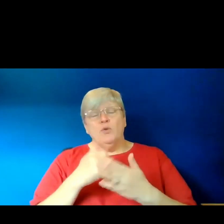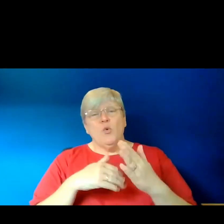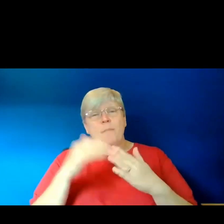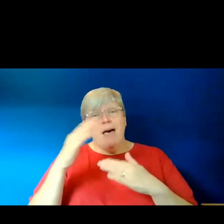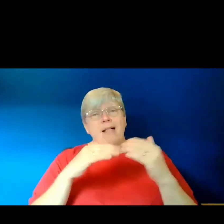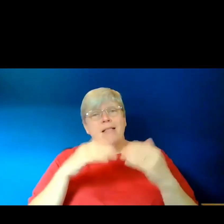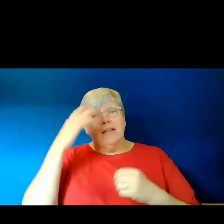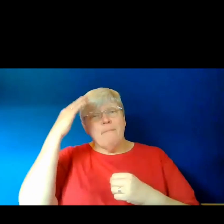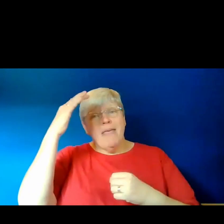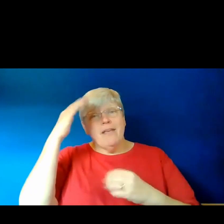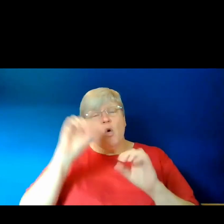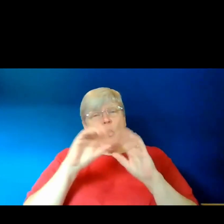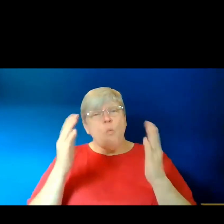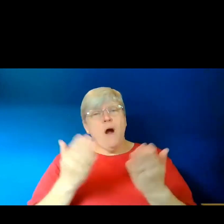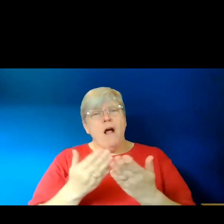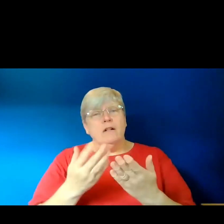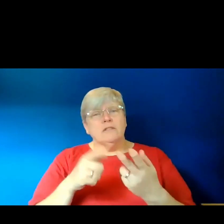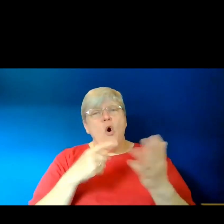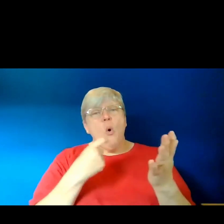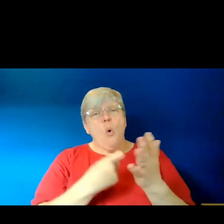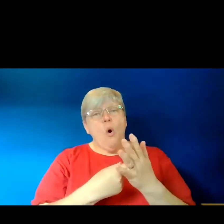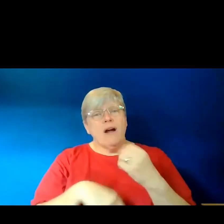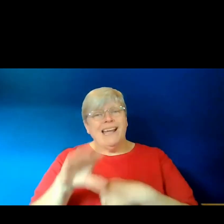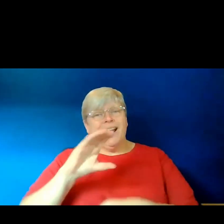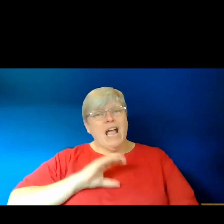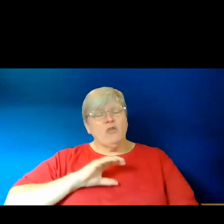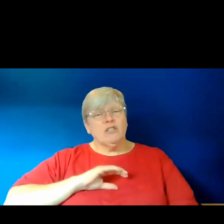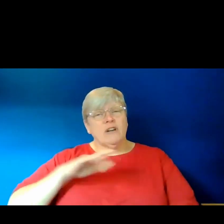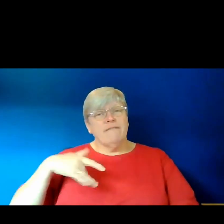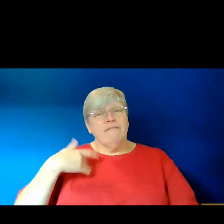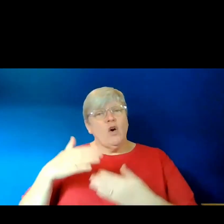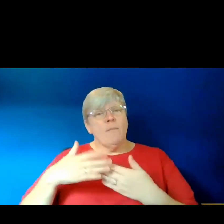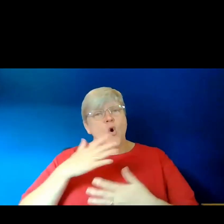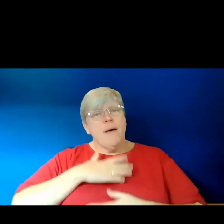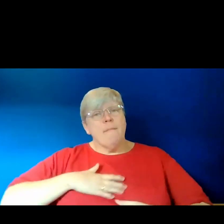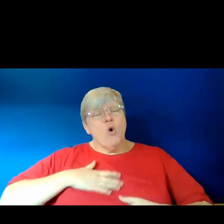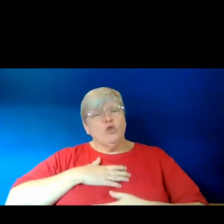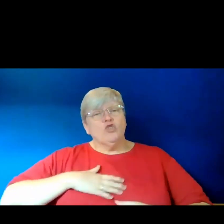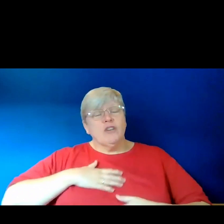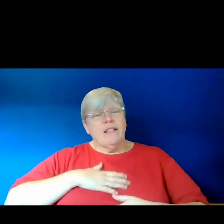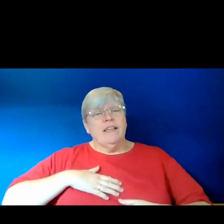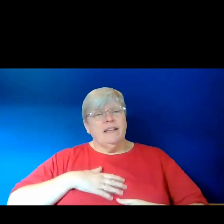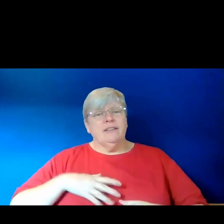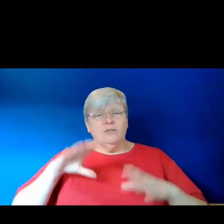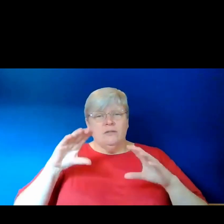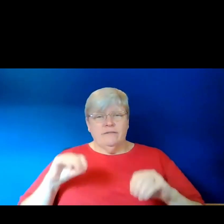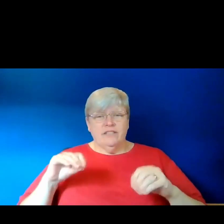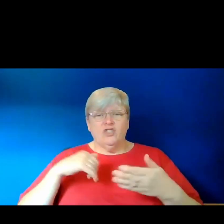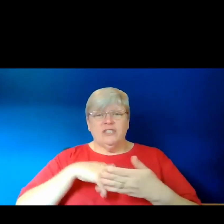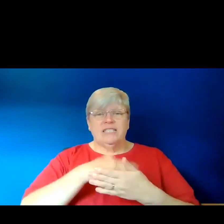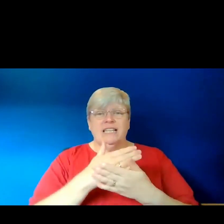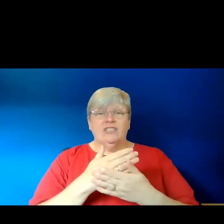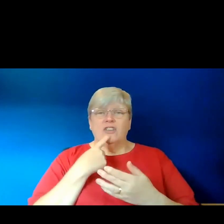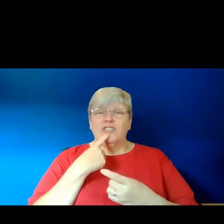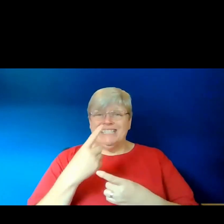or character that feels more emotionally resonant. So to finish this section, I'm just going to suggest an exercise